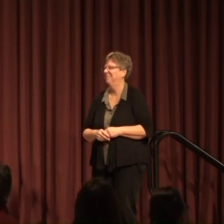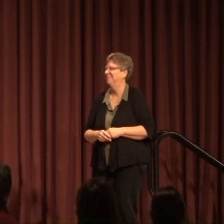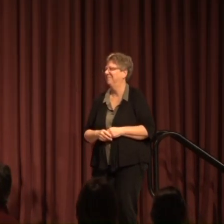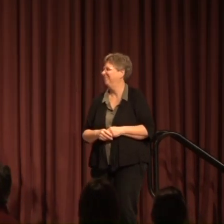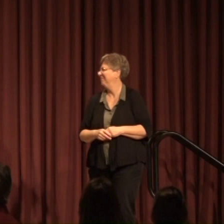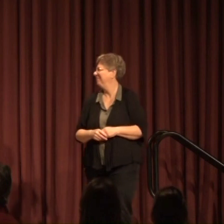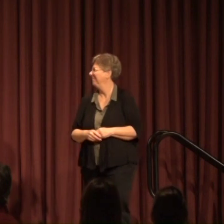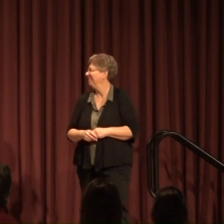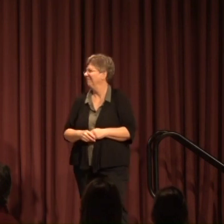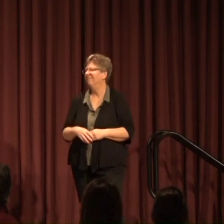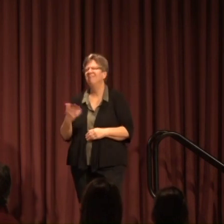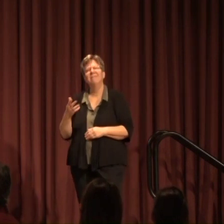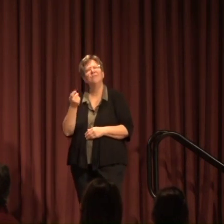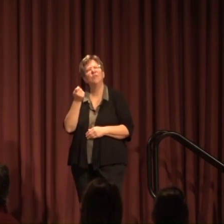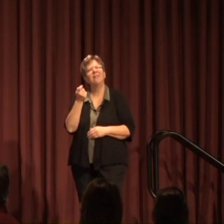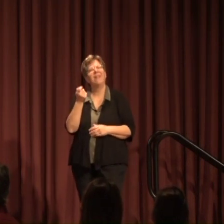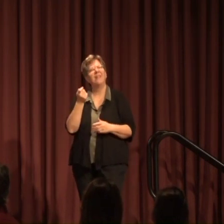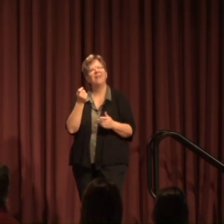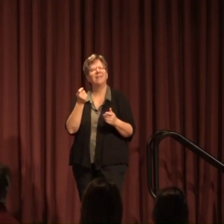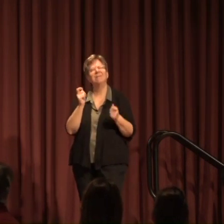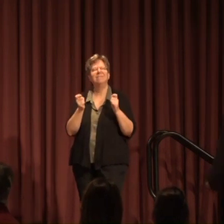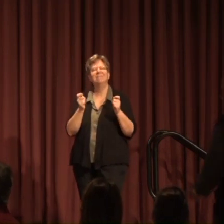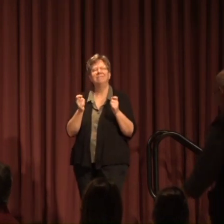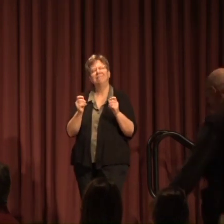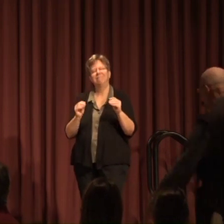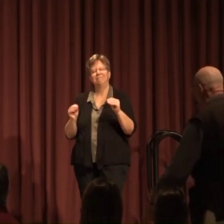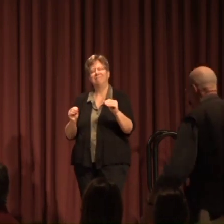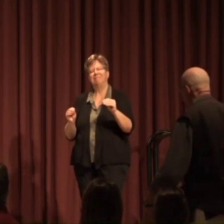Just a little bit more